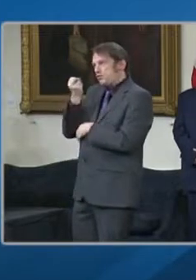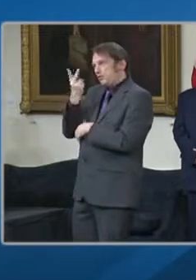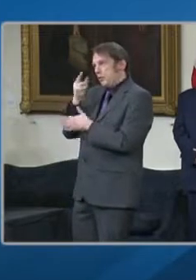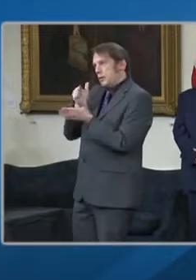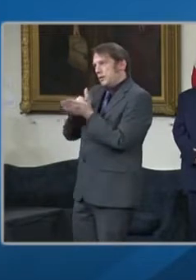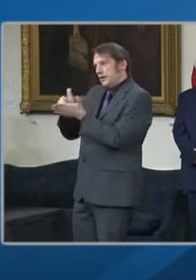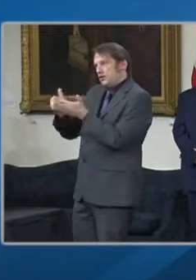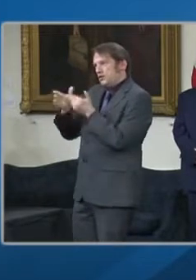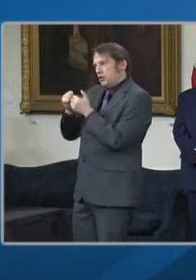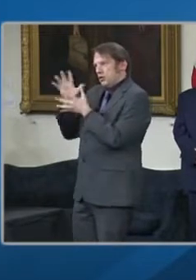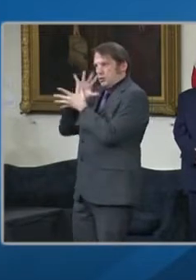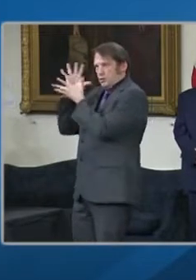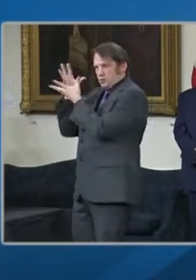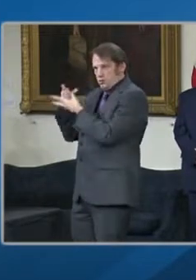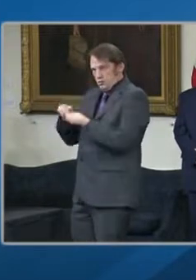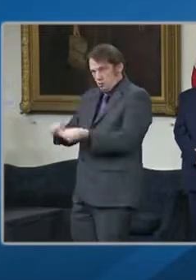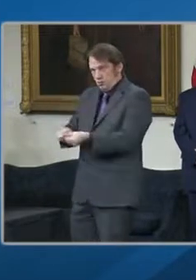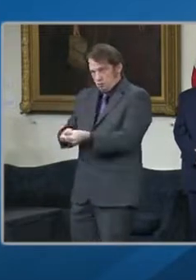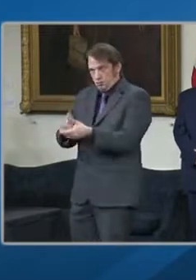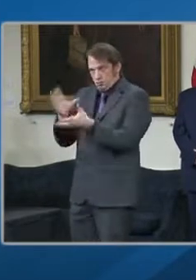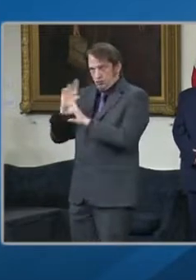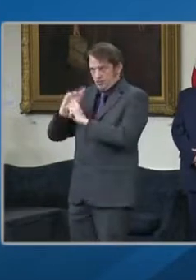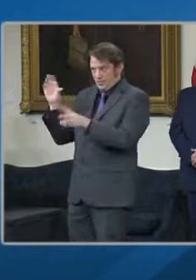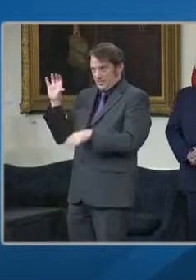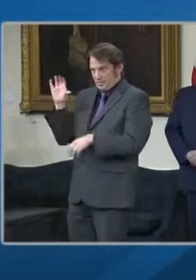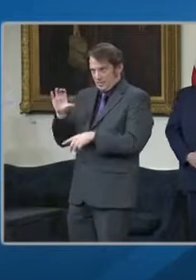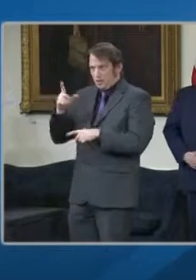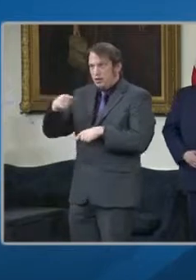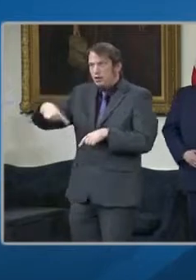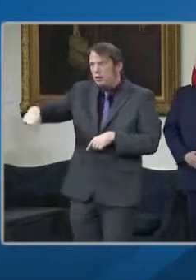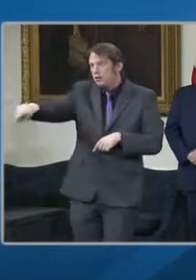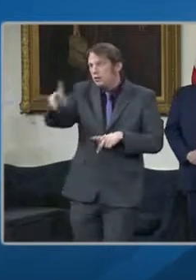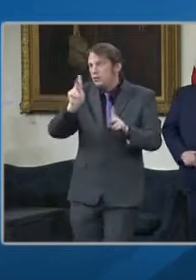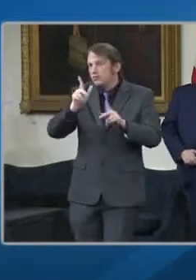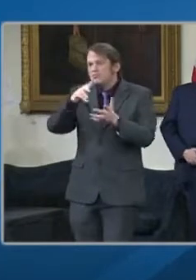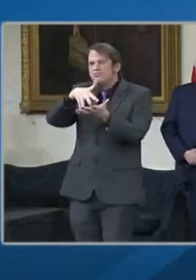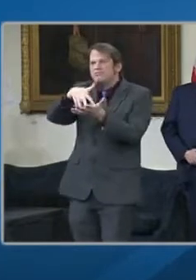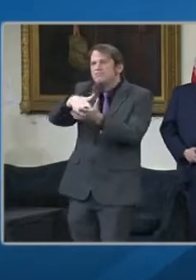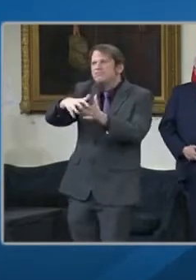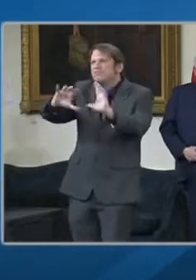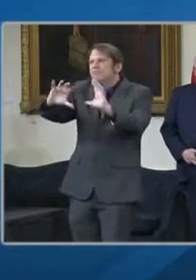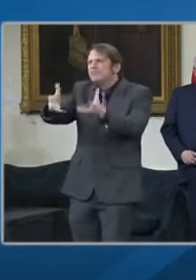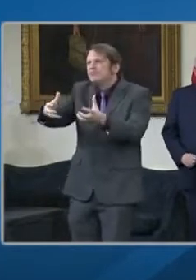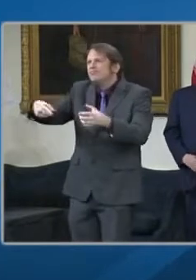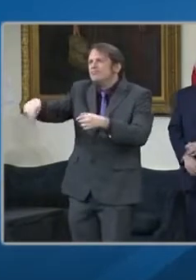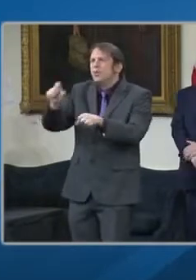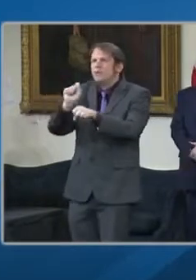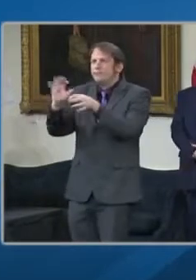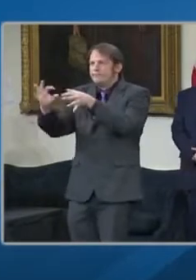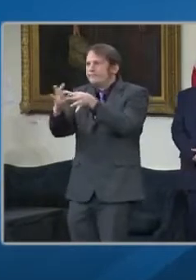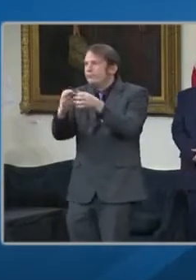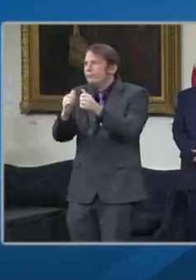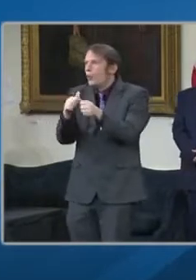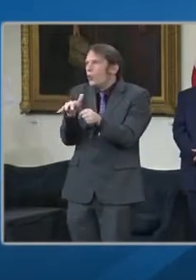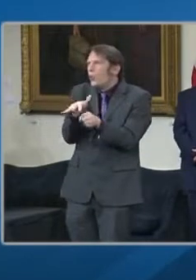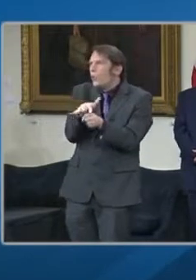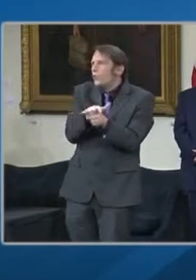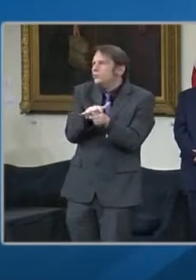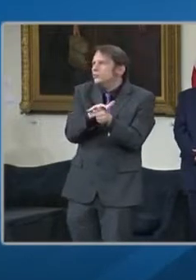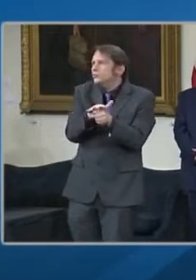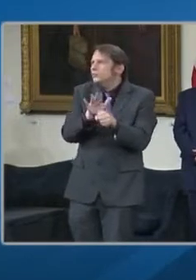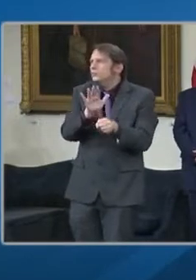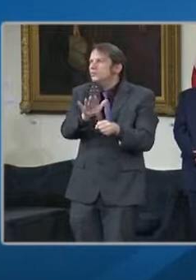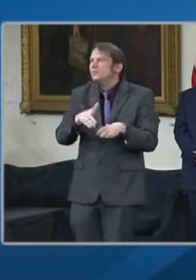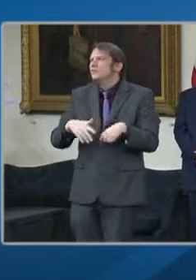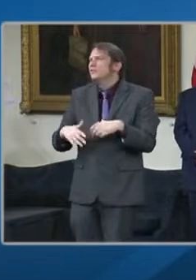populations. Hospitals will be working closely closely with local health departments using technology through CRISP